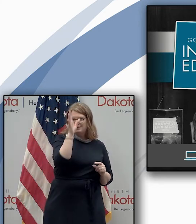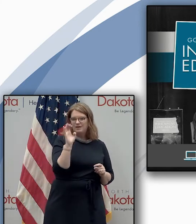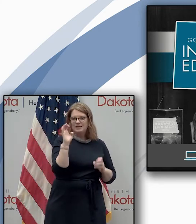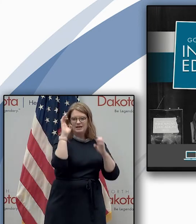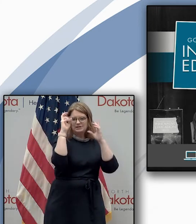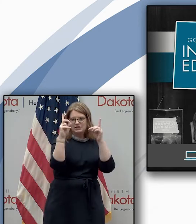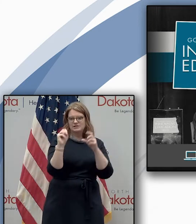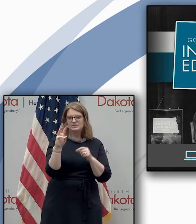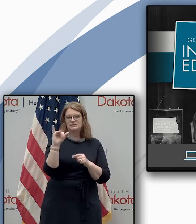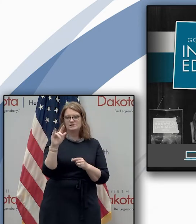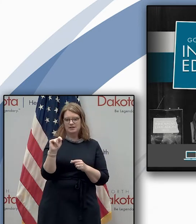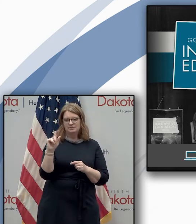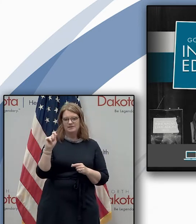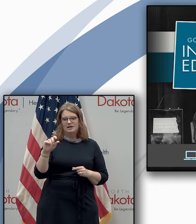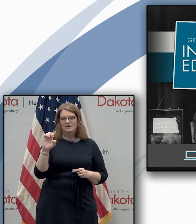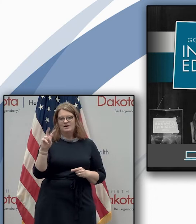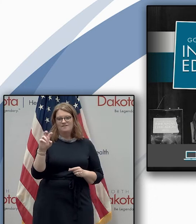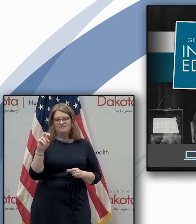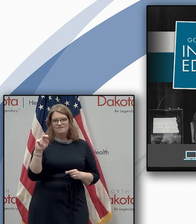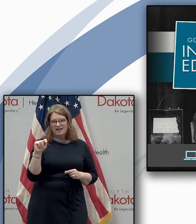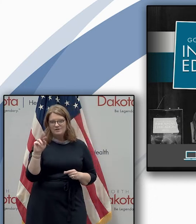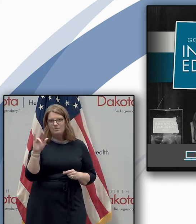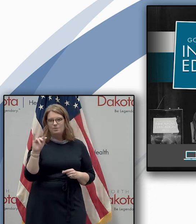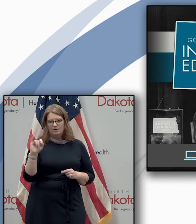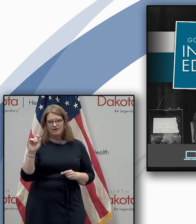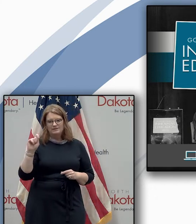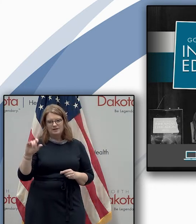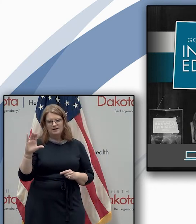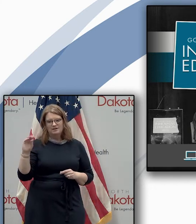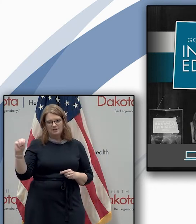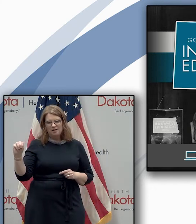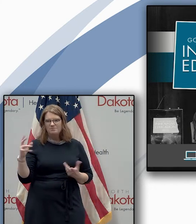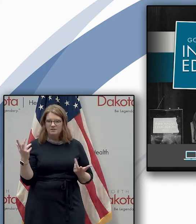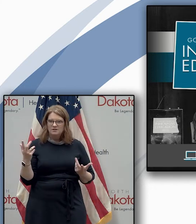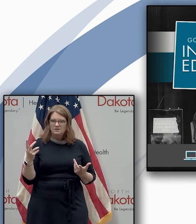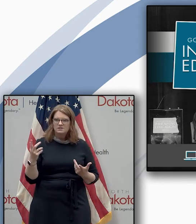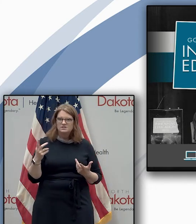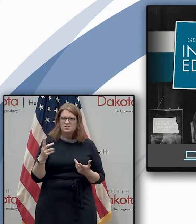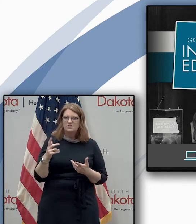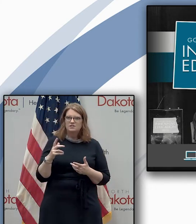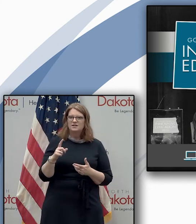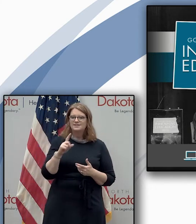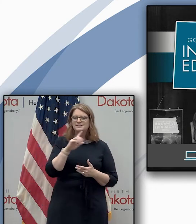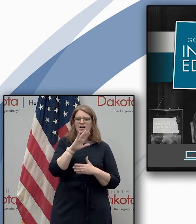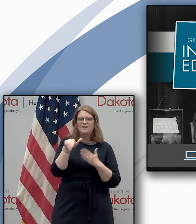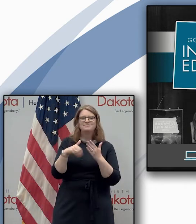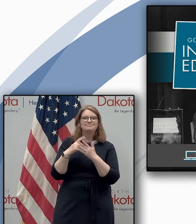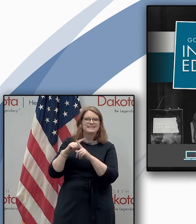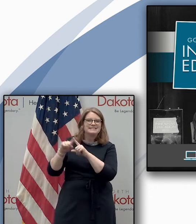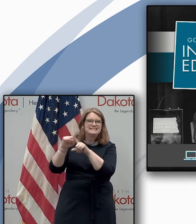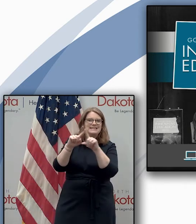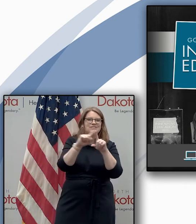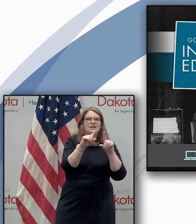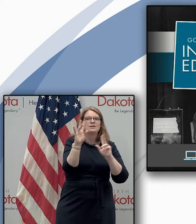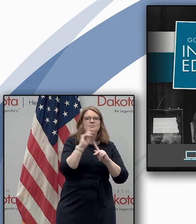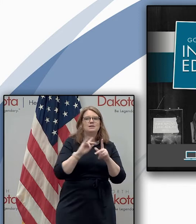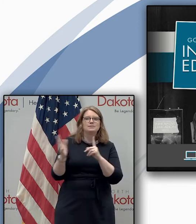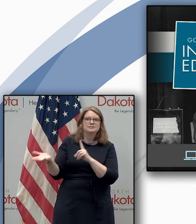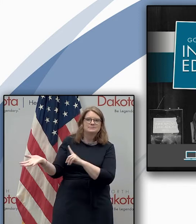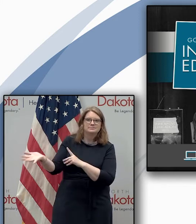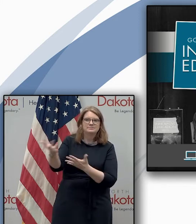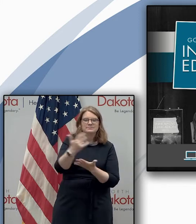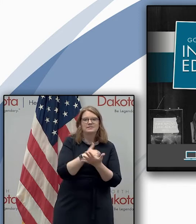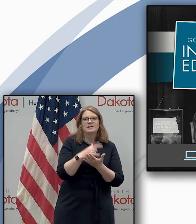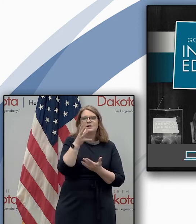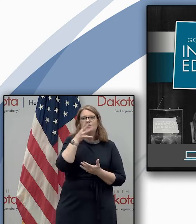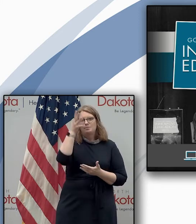summit dot eventbrite.com this summit will bring together stakeholders across the educational system in north dakota including parents students